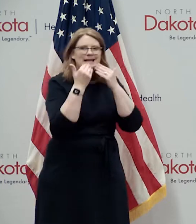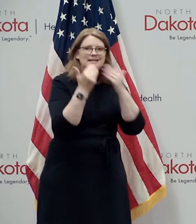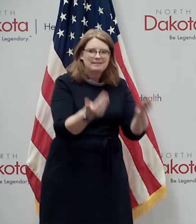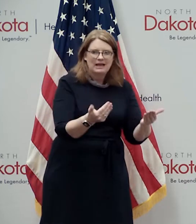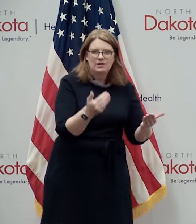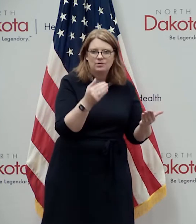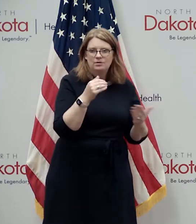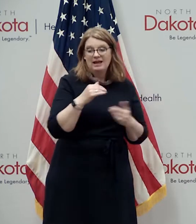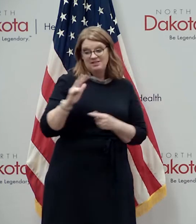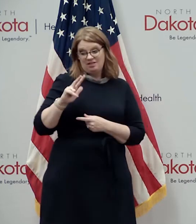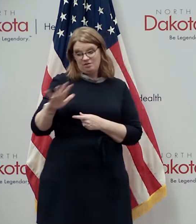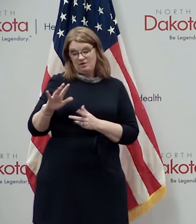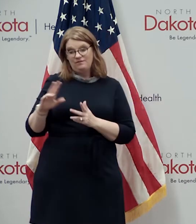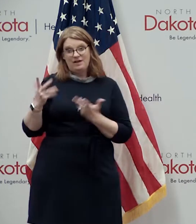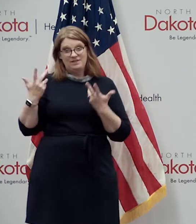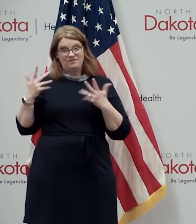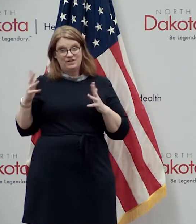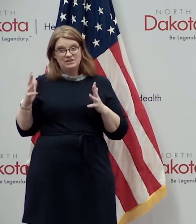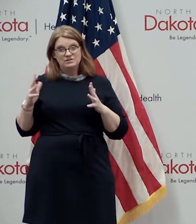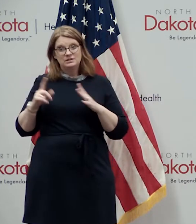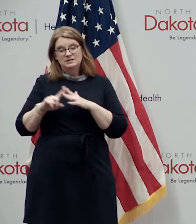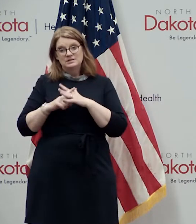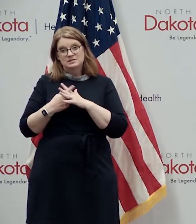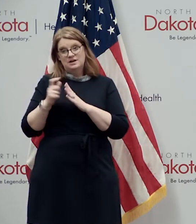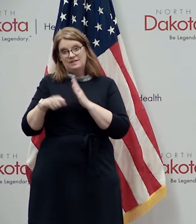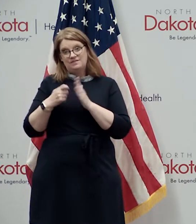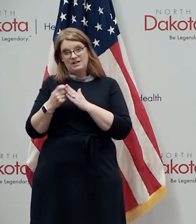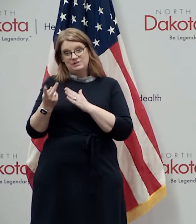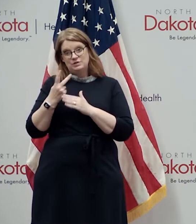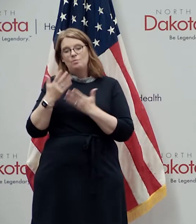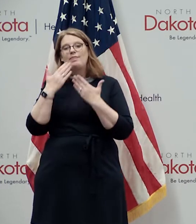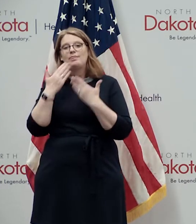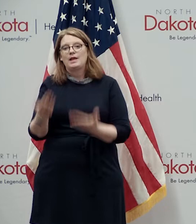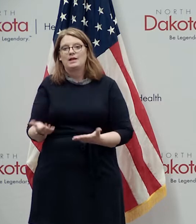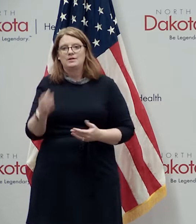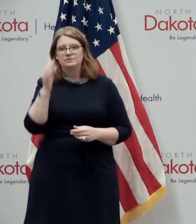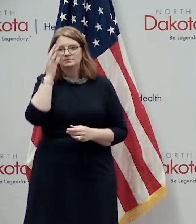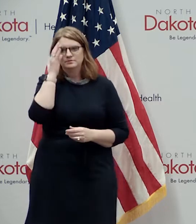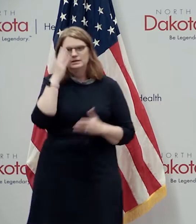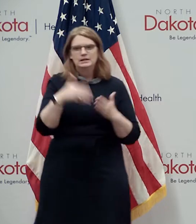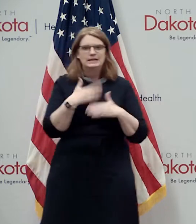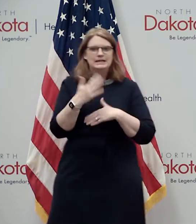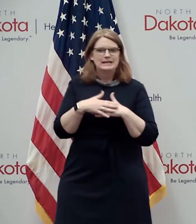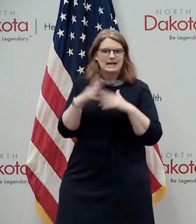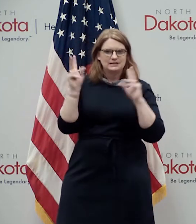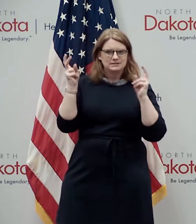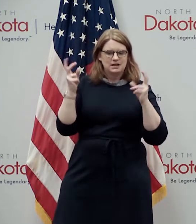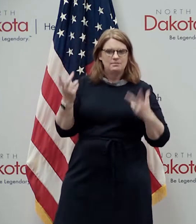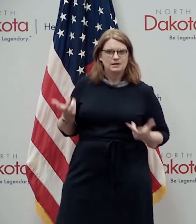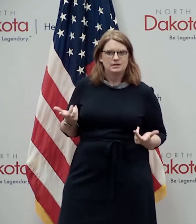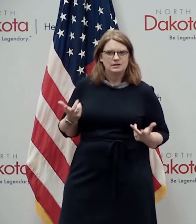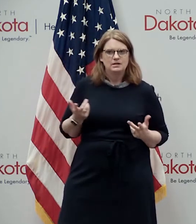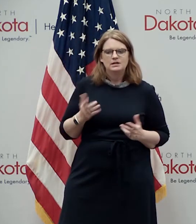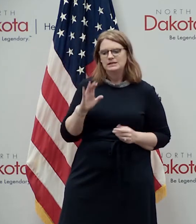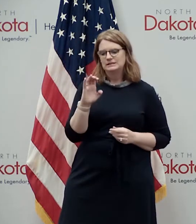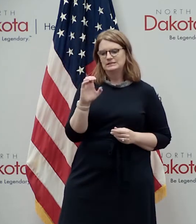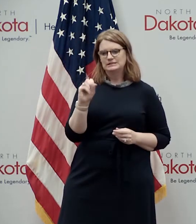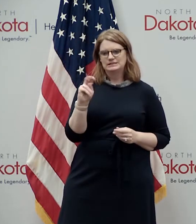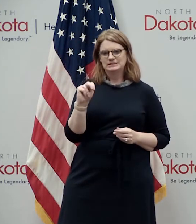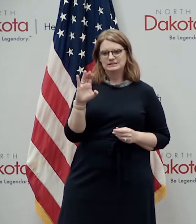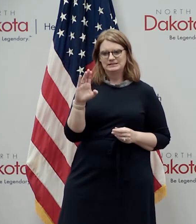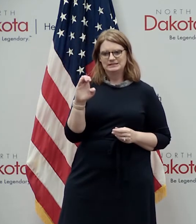35 that have already completed and are into phase two next topic is the back on the census topic